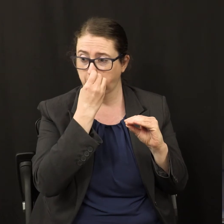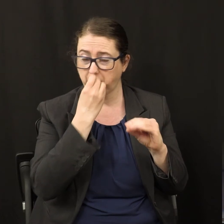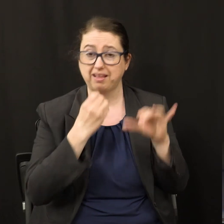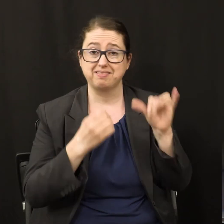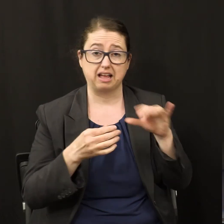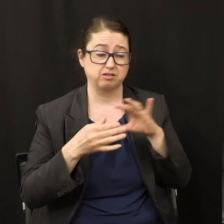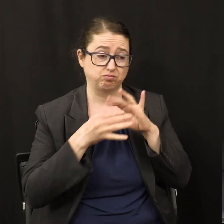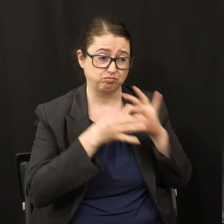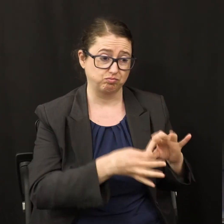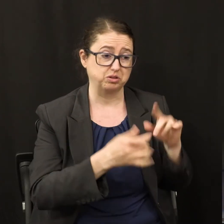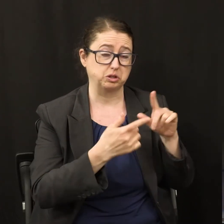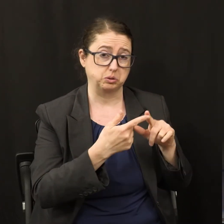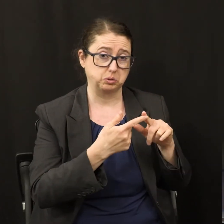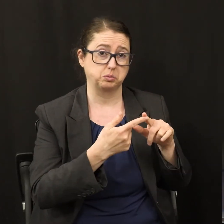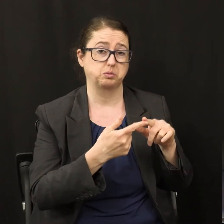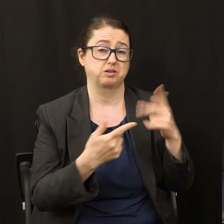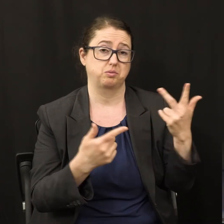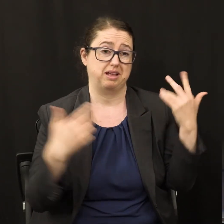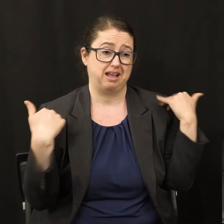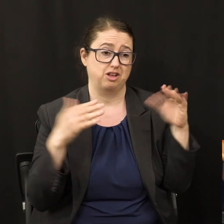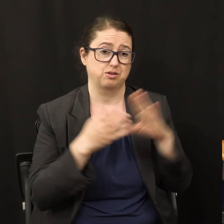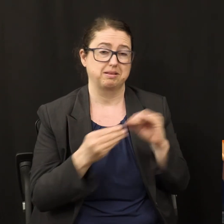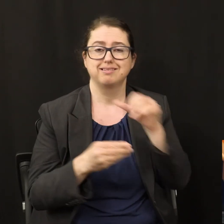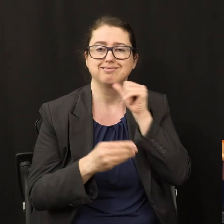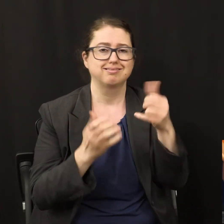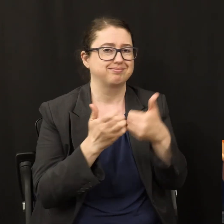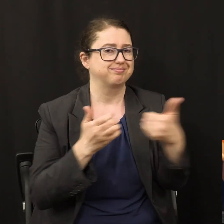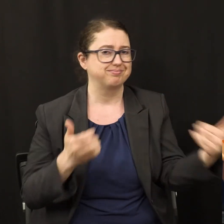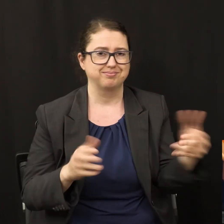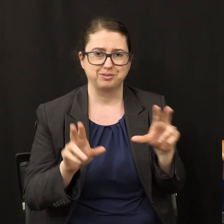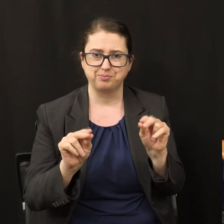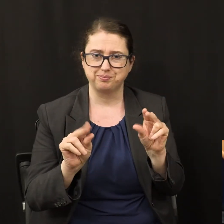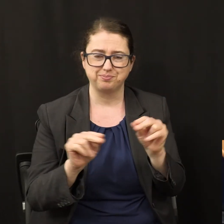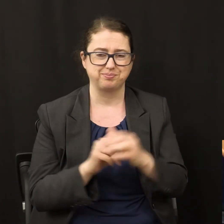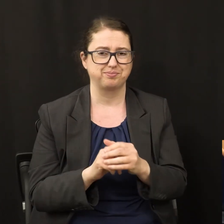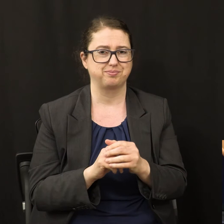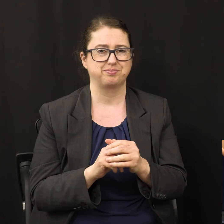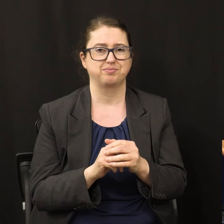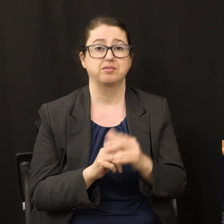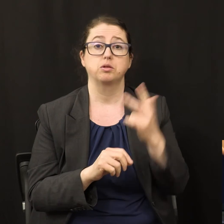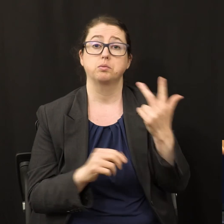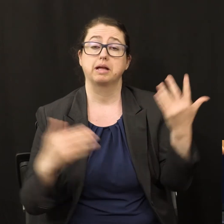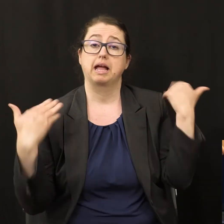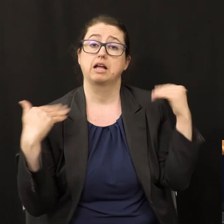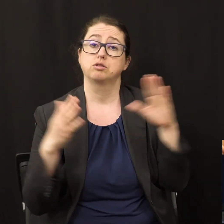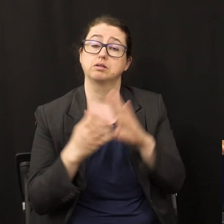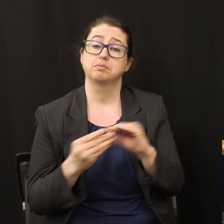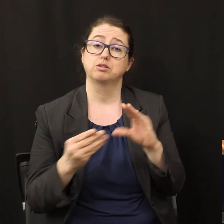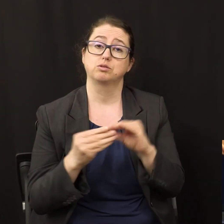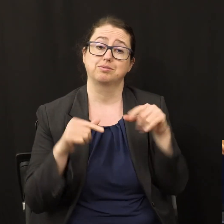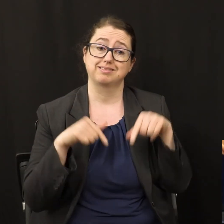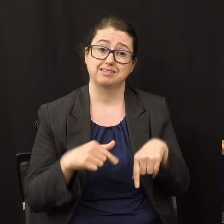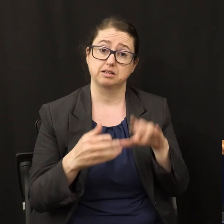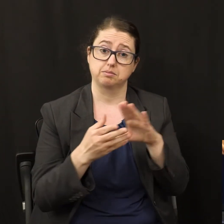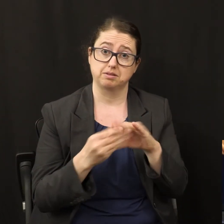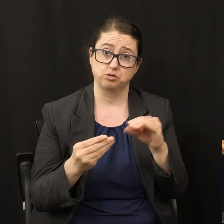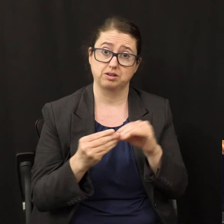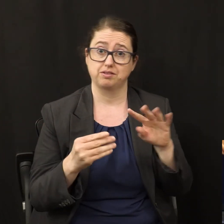message. It's not a separate message. And so the three angels' message with this message of the fourth angel is